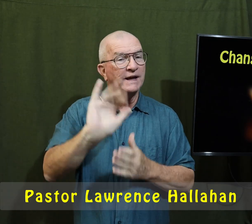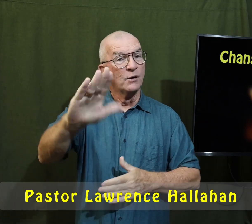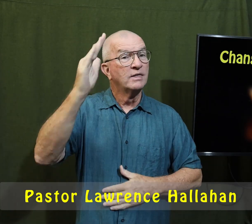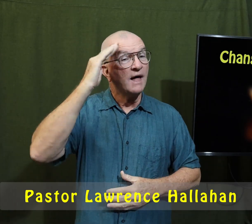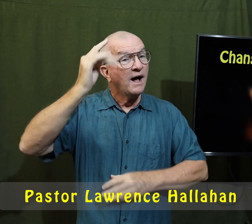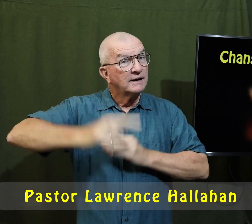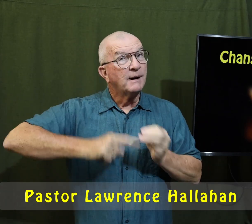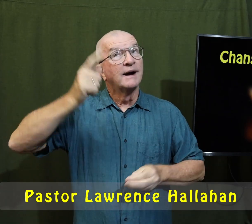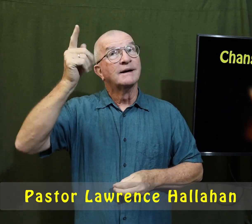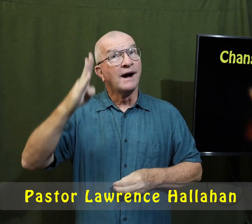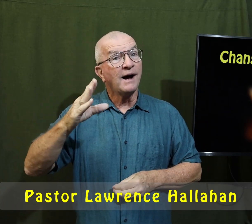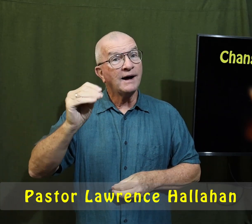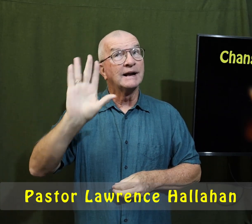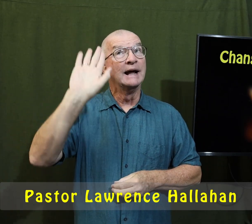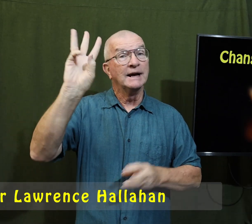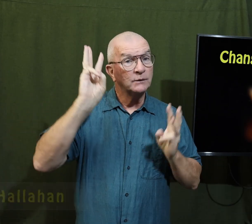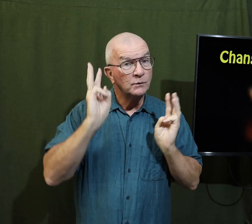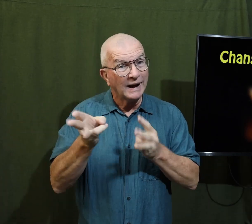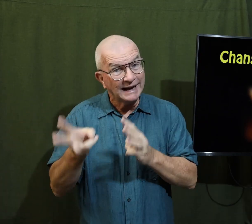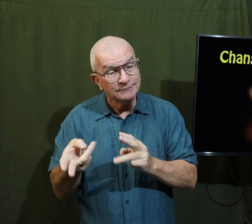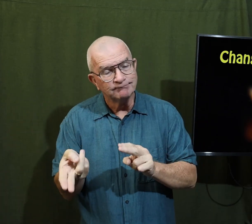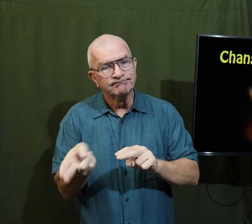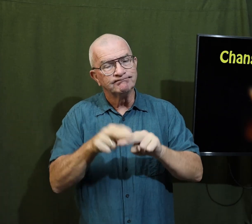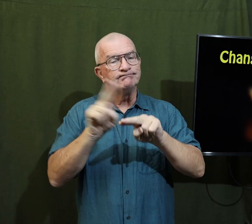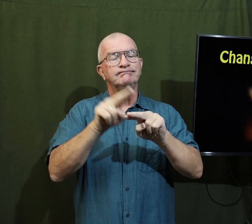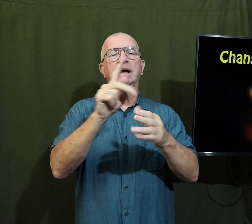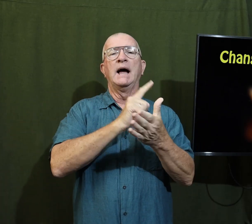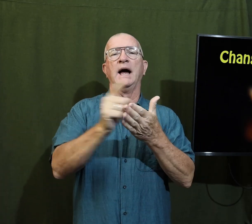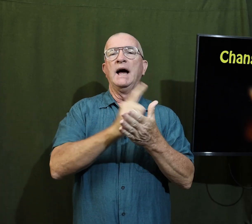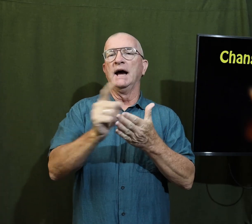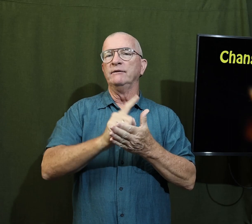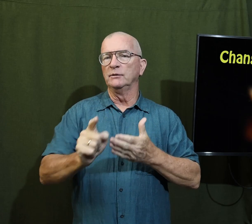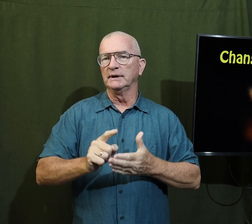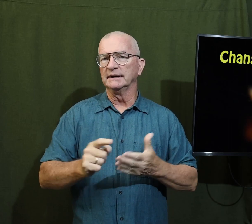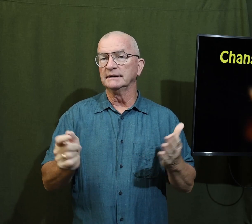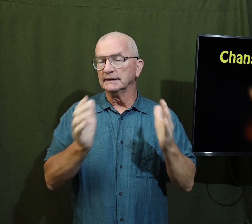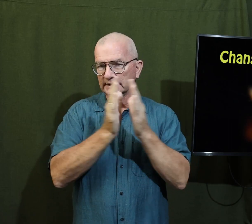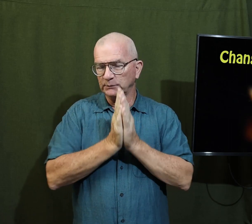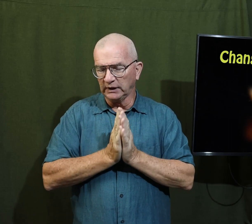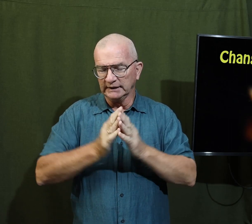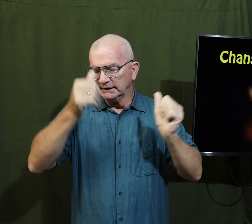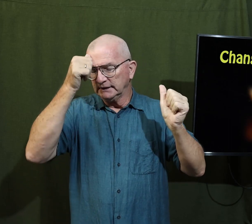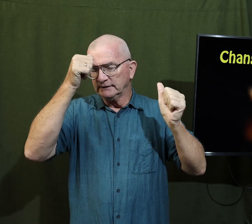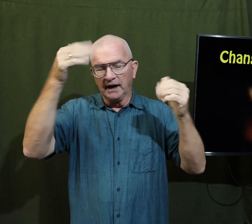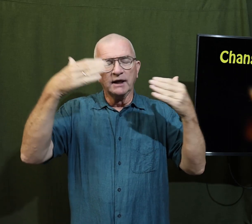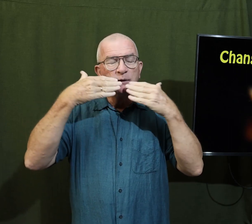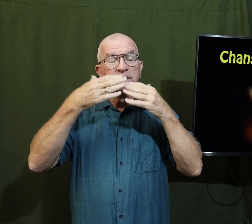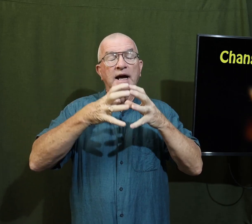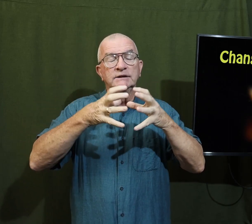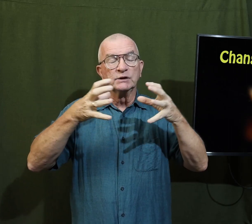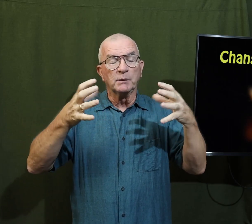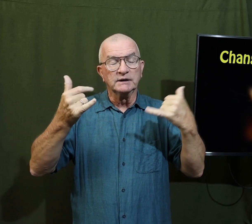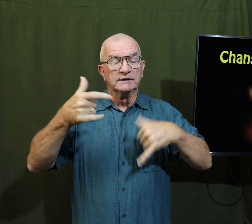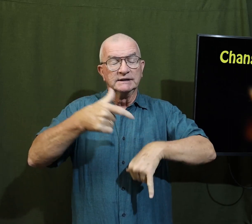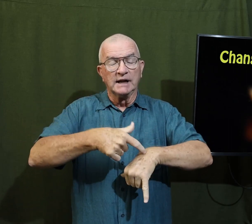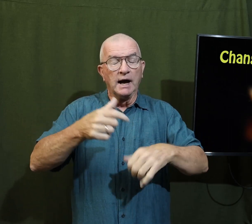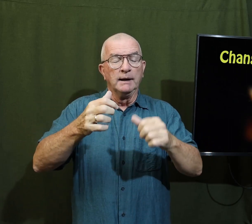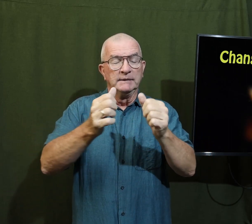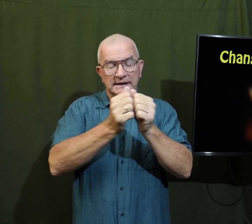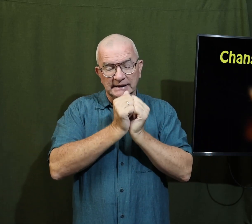and we hope that your knowledge about God and His ways would increase every week. Let's pray. Father, we thank you so